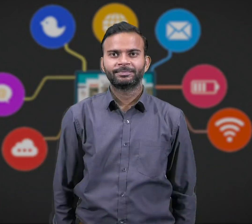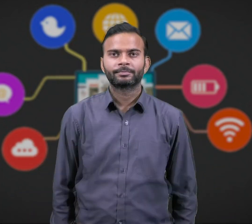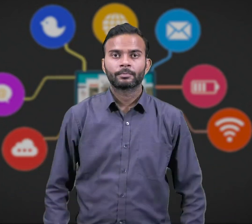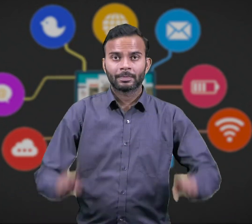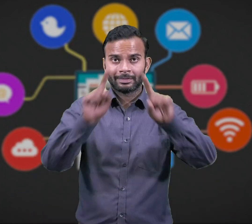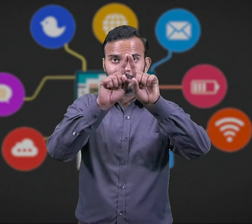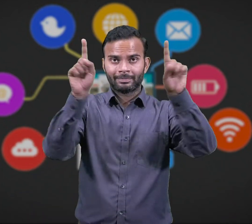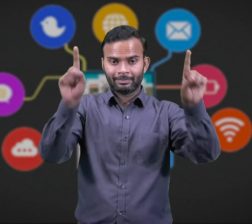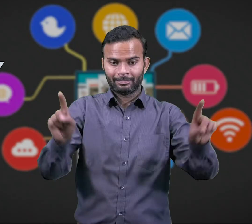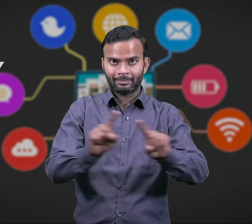Speed